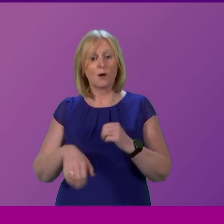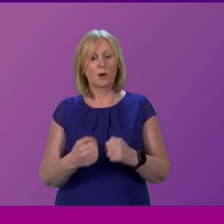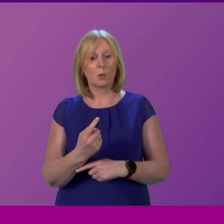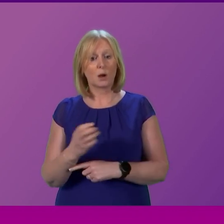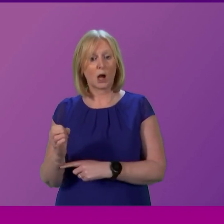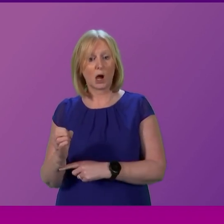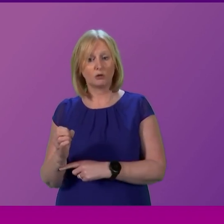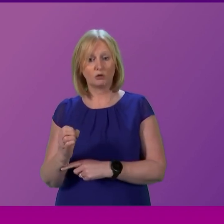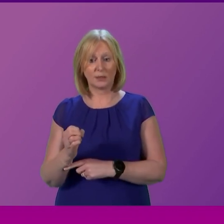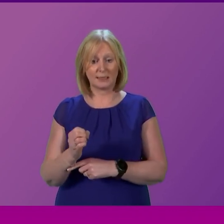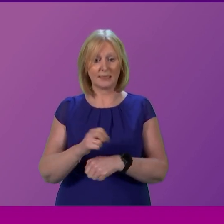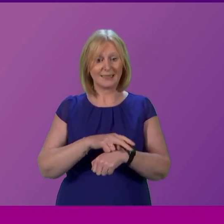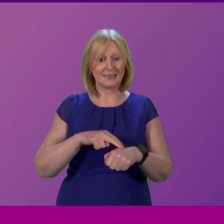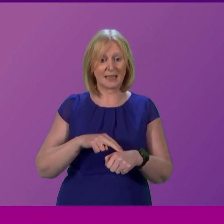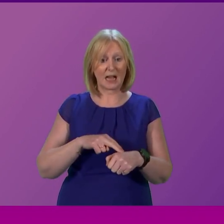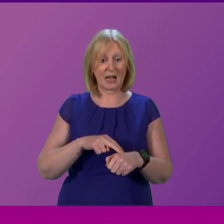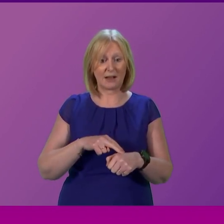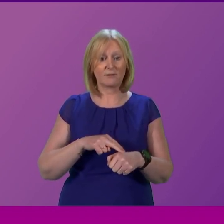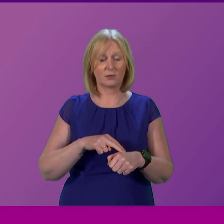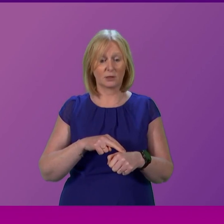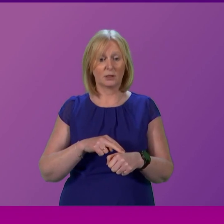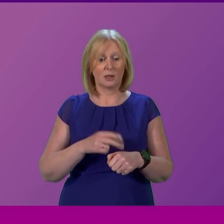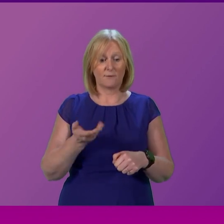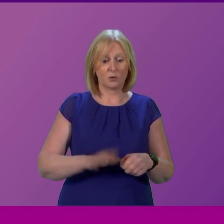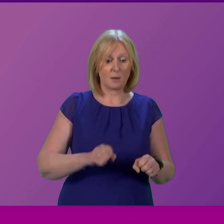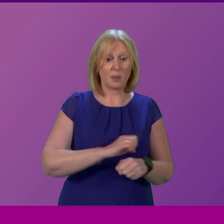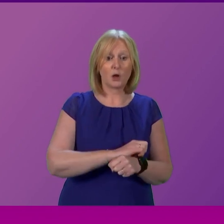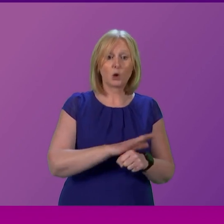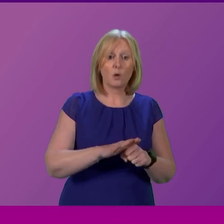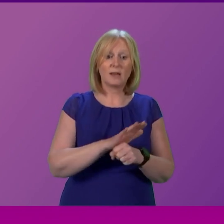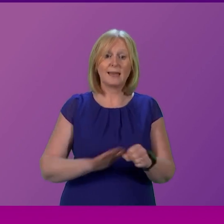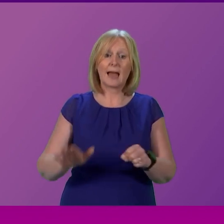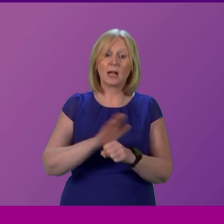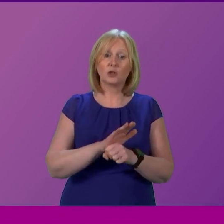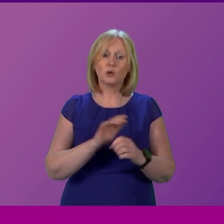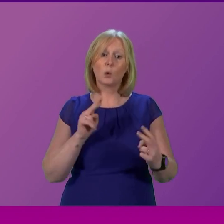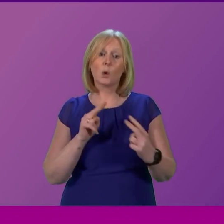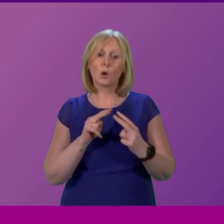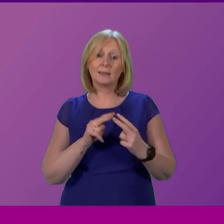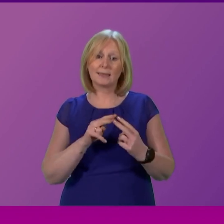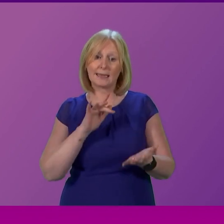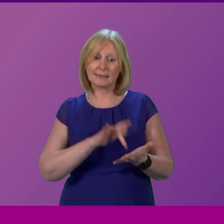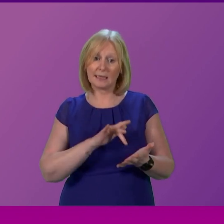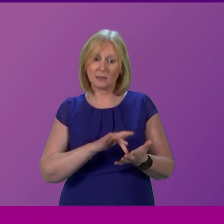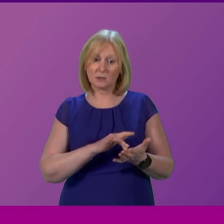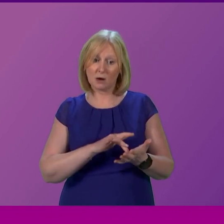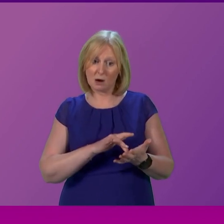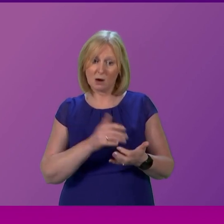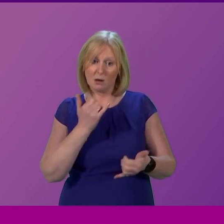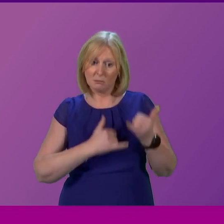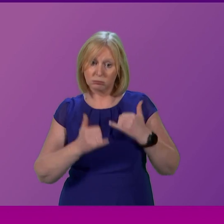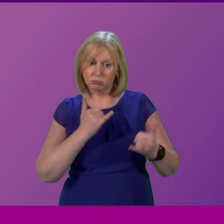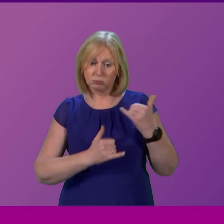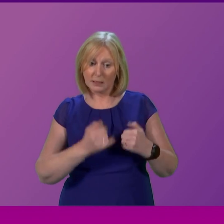being let go from the COVID National Contact Centre could this worker be reassigned